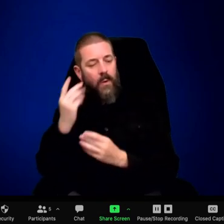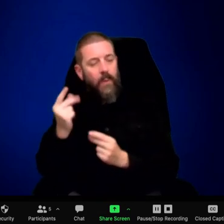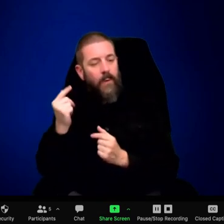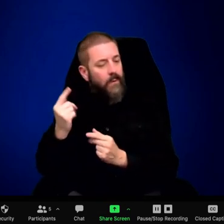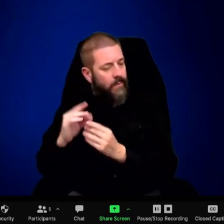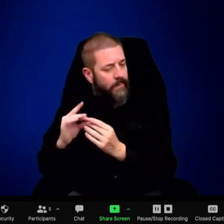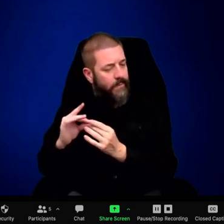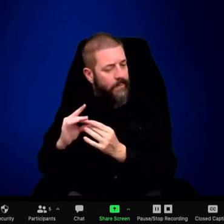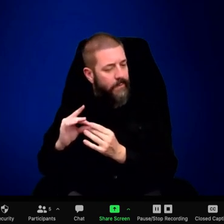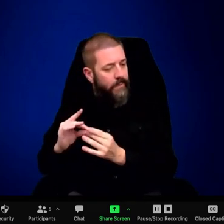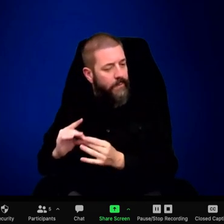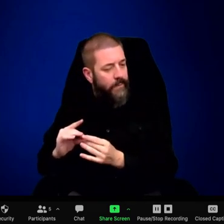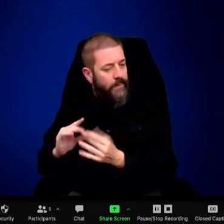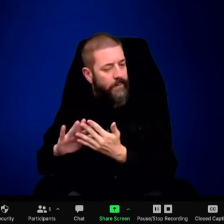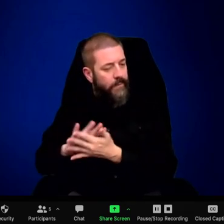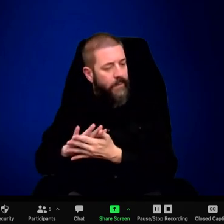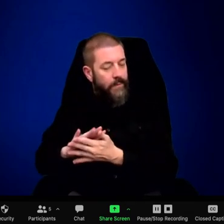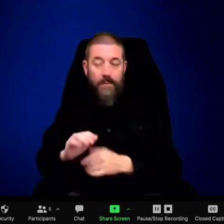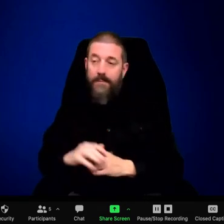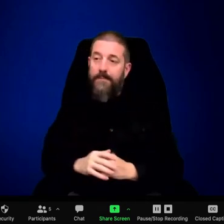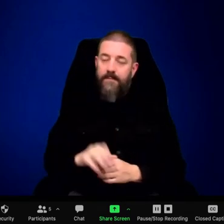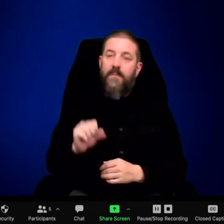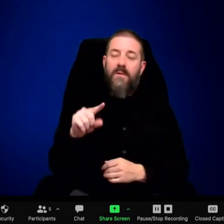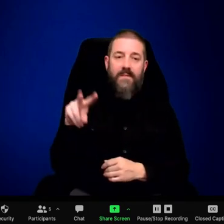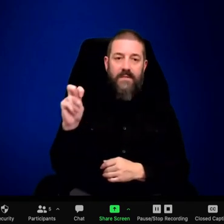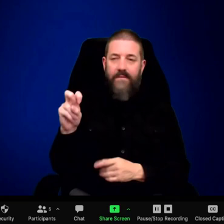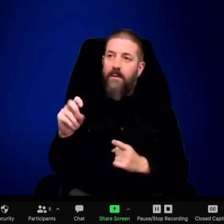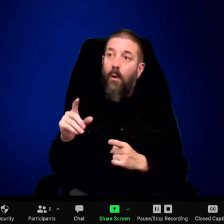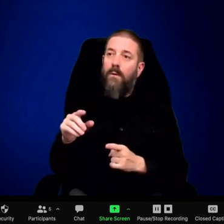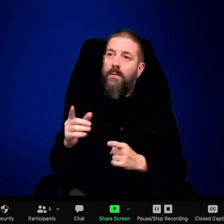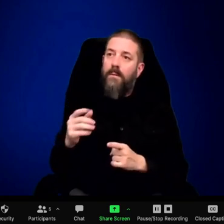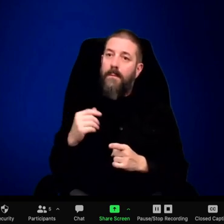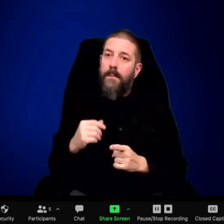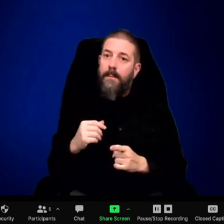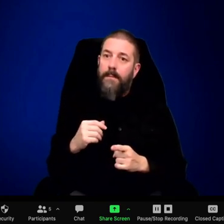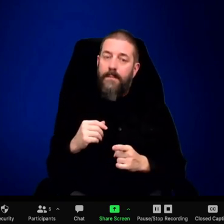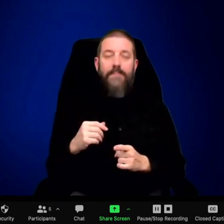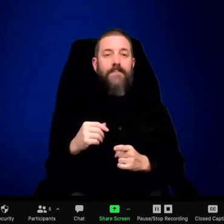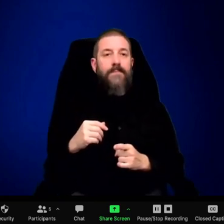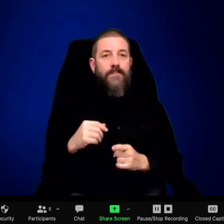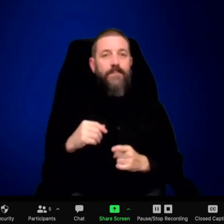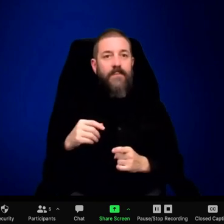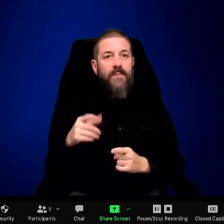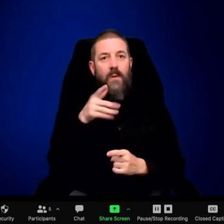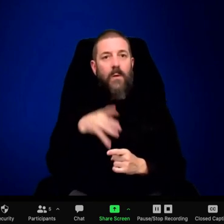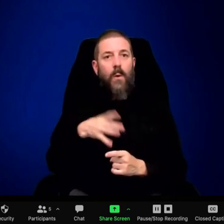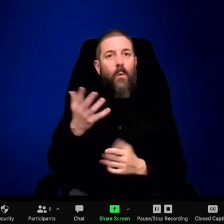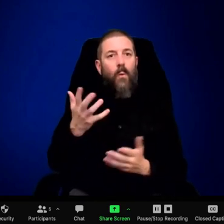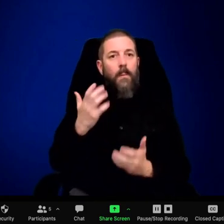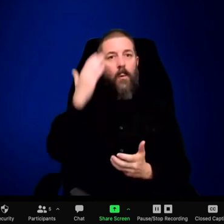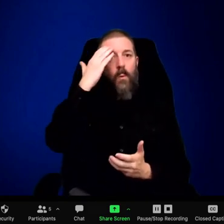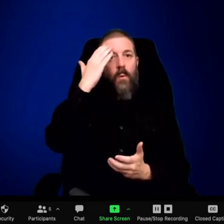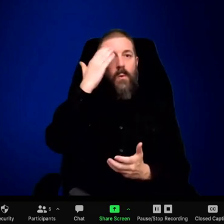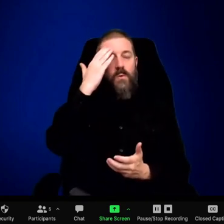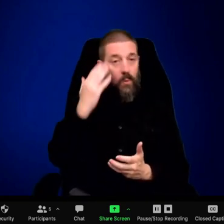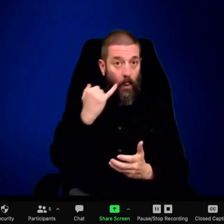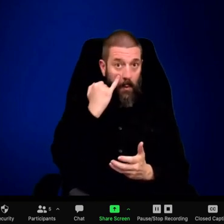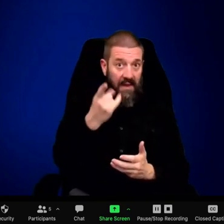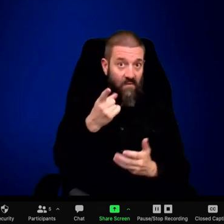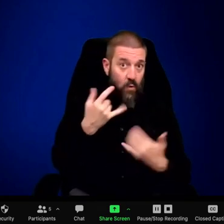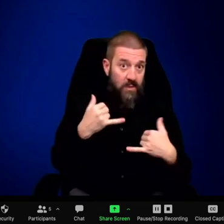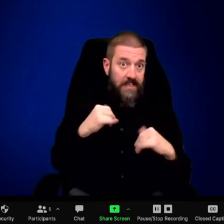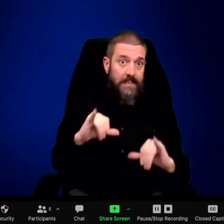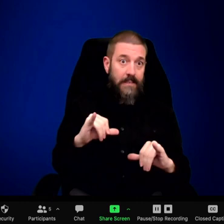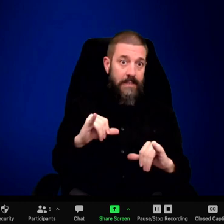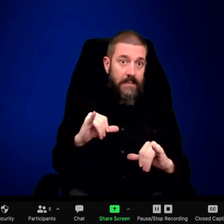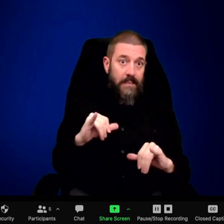mean that no one would play me. Yeah. I don't know. Uh, I, uh, I ran into a bunch of actors over